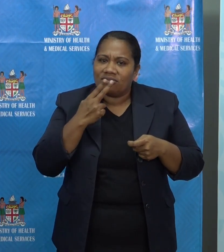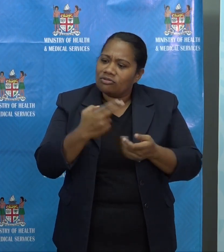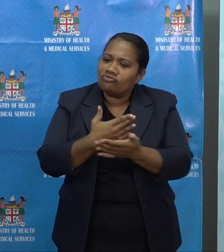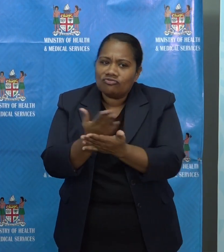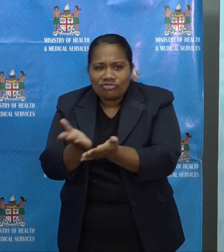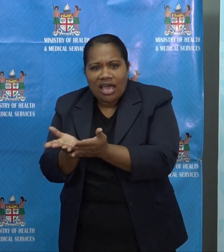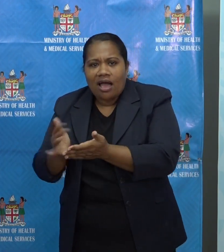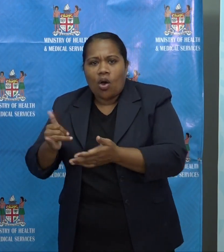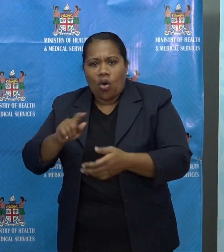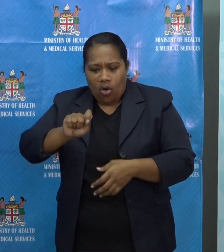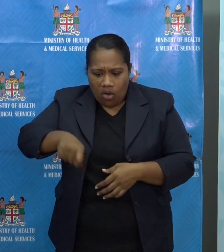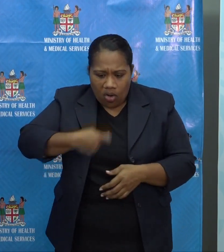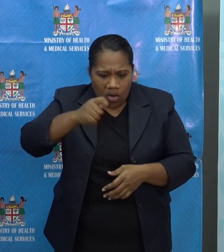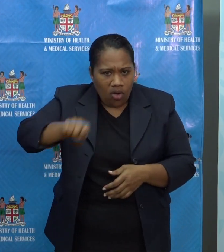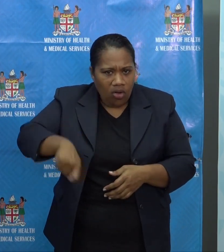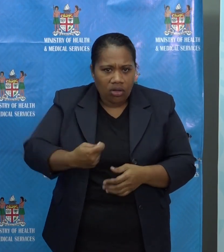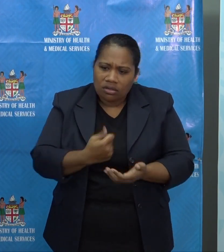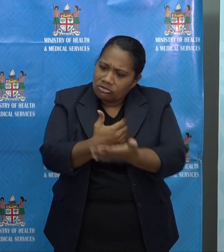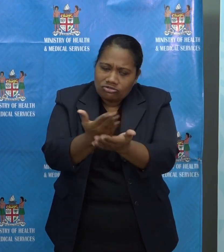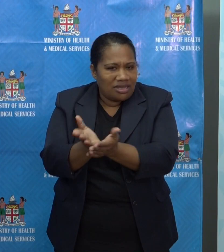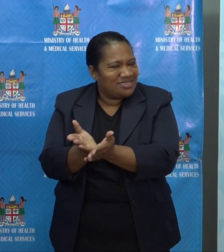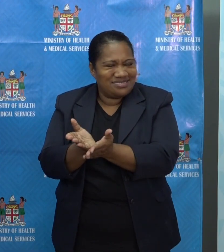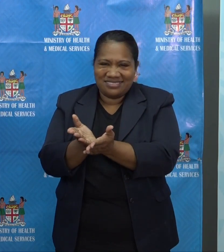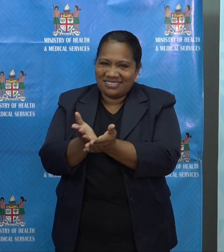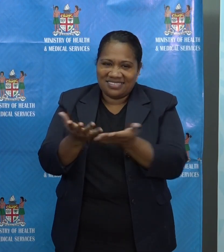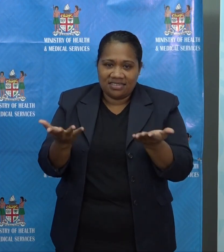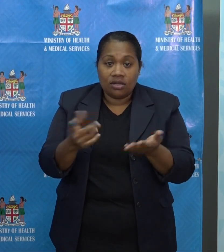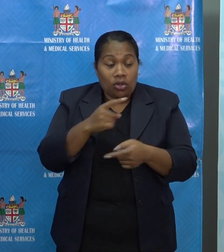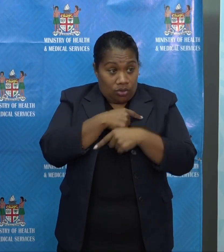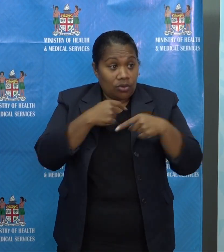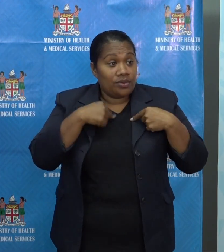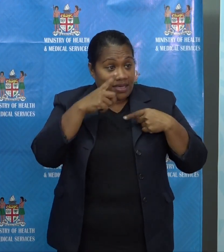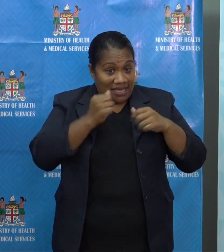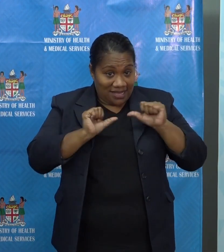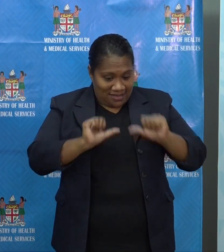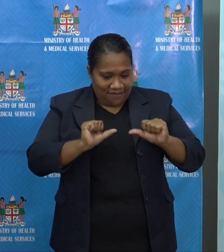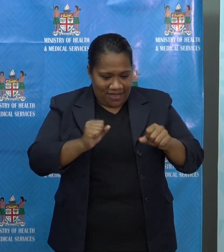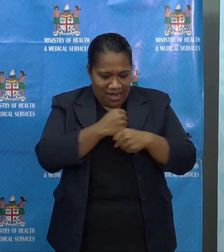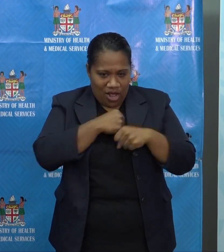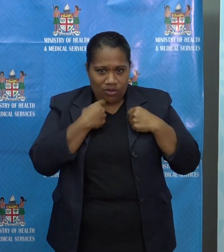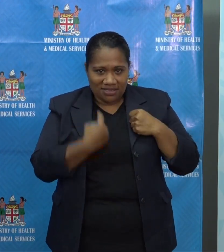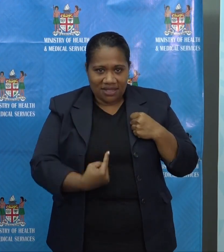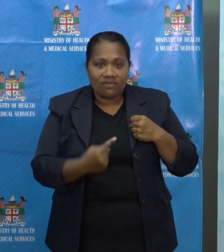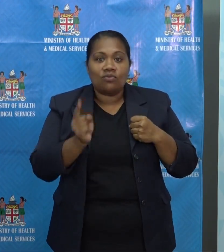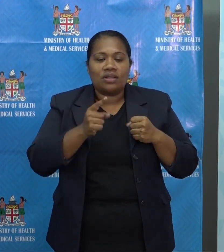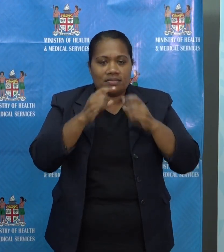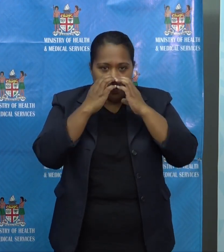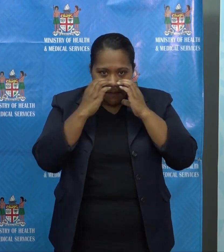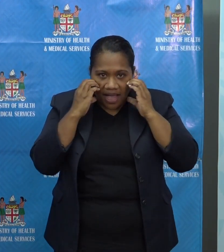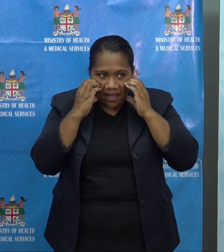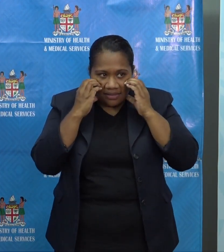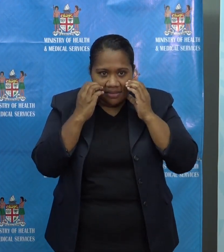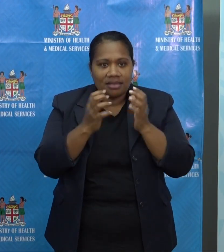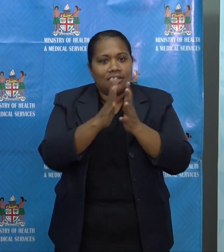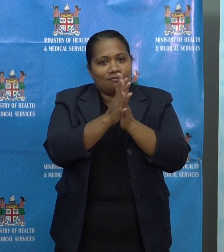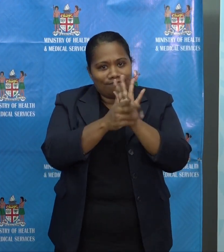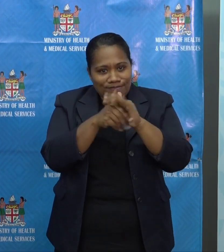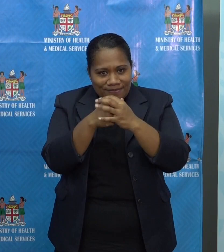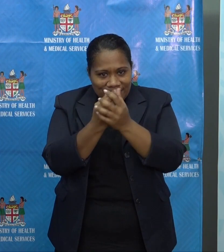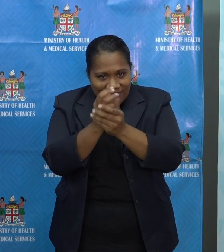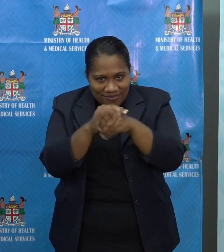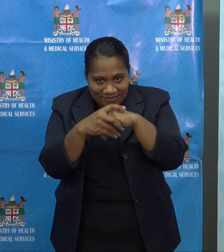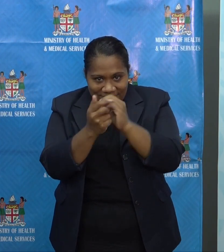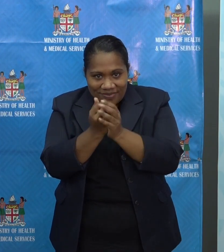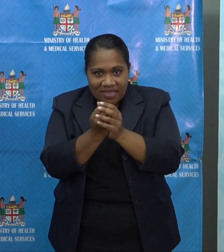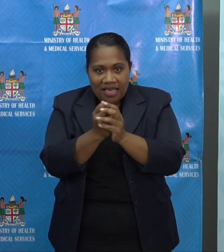We can defend ourselves with masks. We can defend ourselves with good hand hygiene and with physical distance.